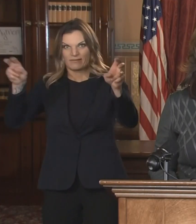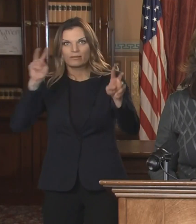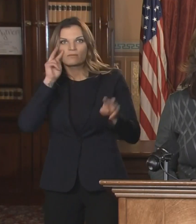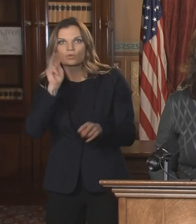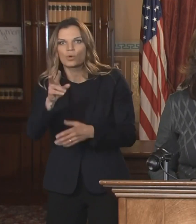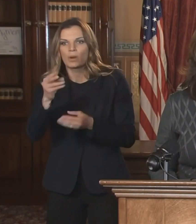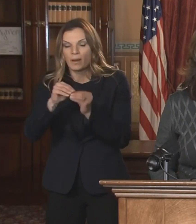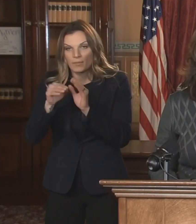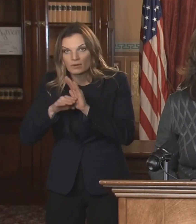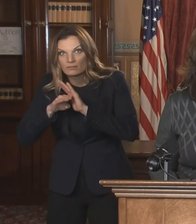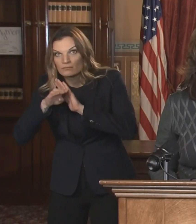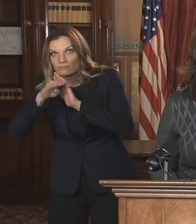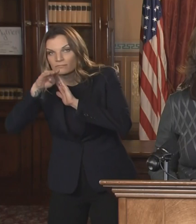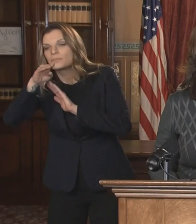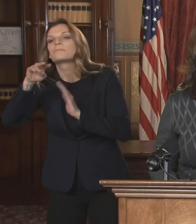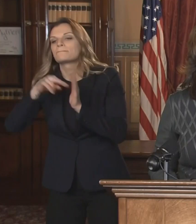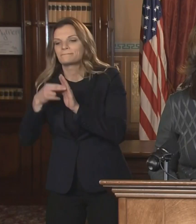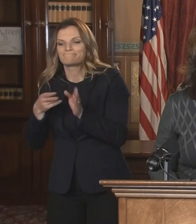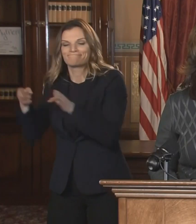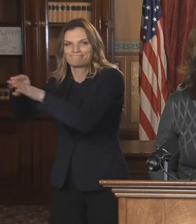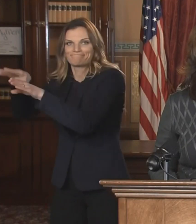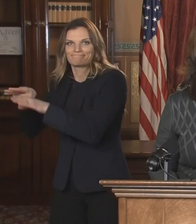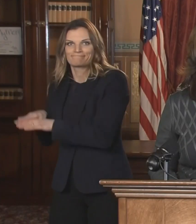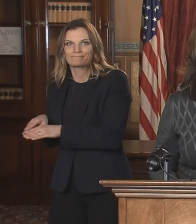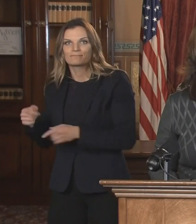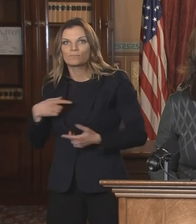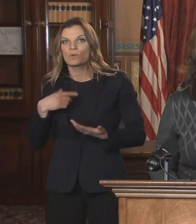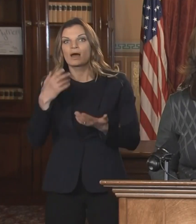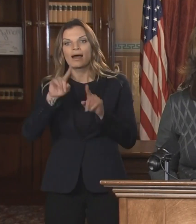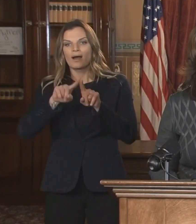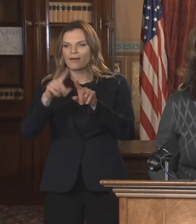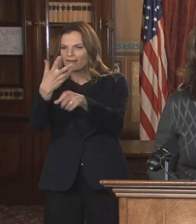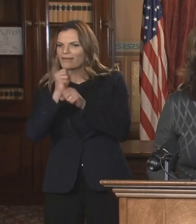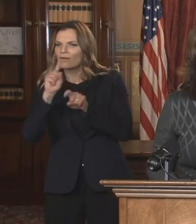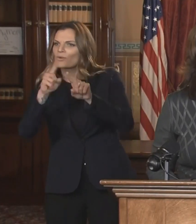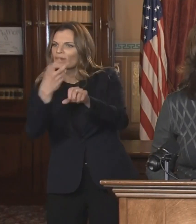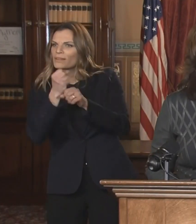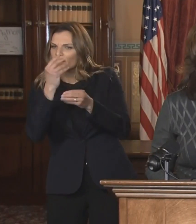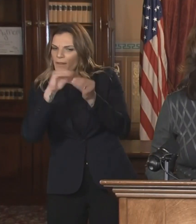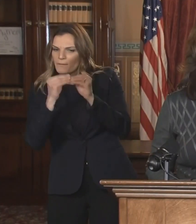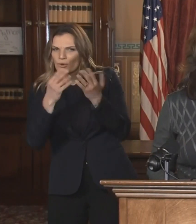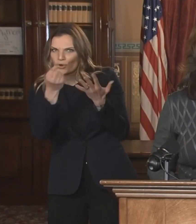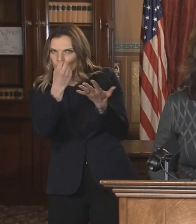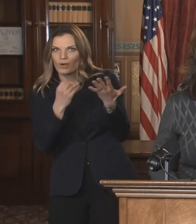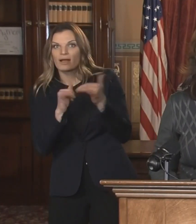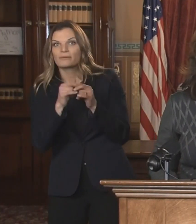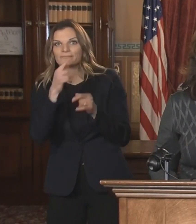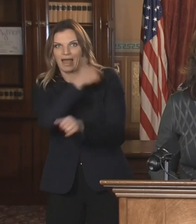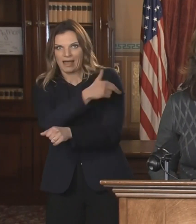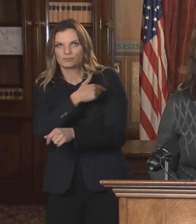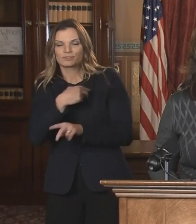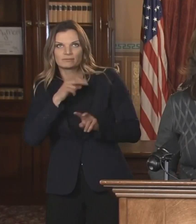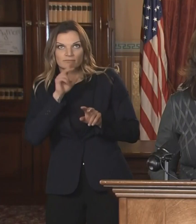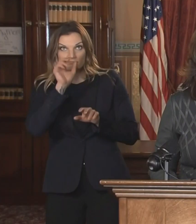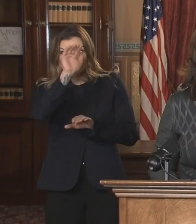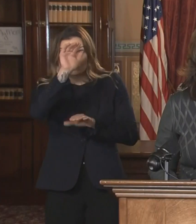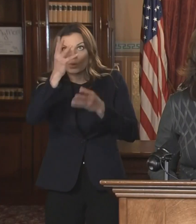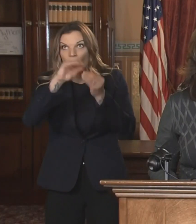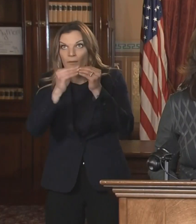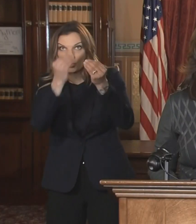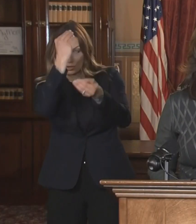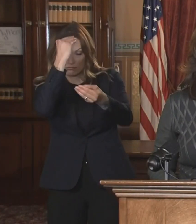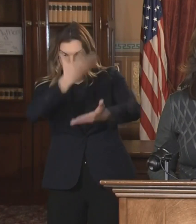the heads of our hospital systems so that we've got data in terms of how many beds are filled, what we are seeing in that